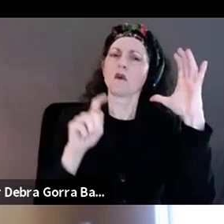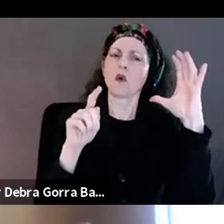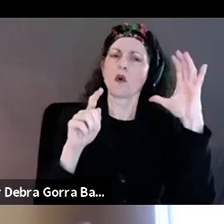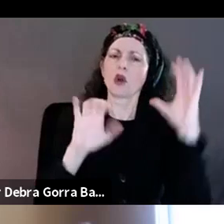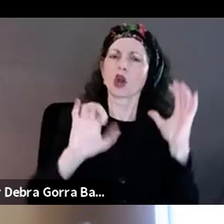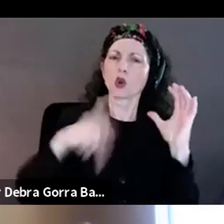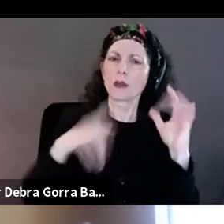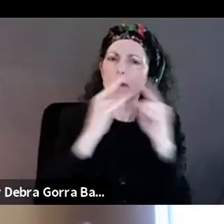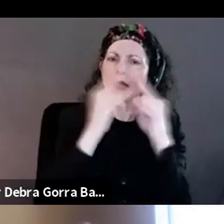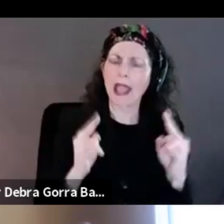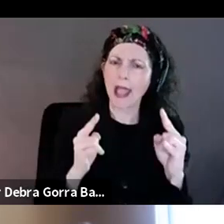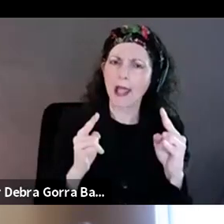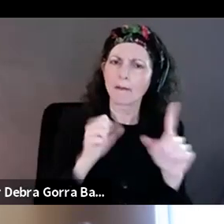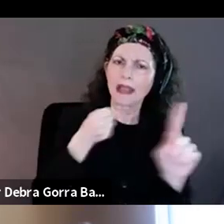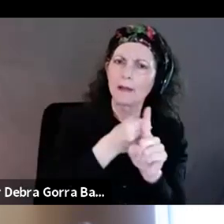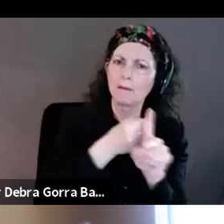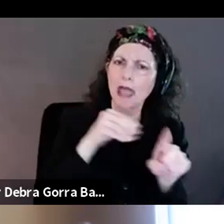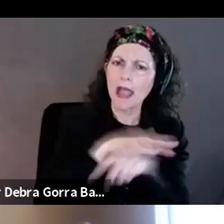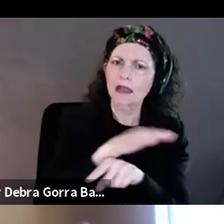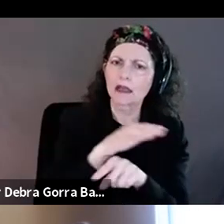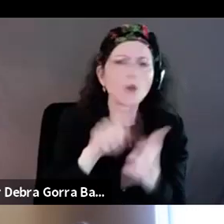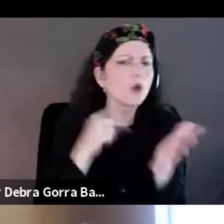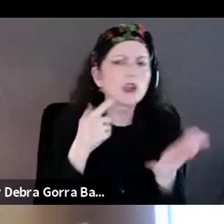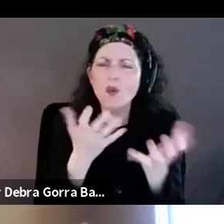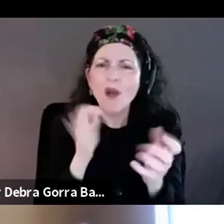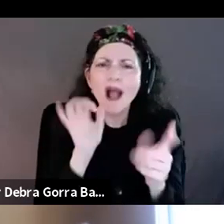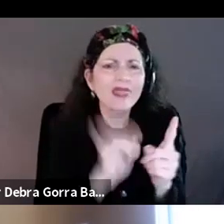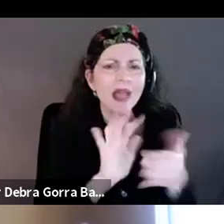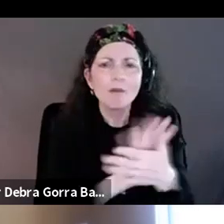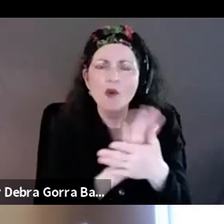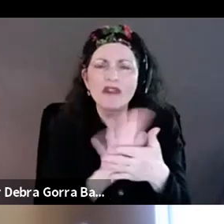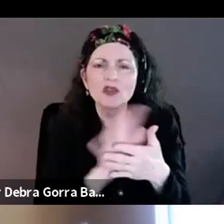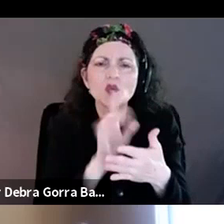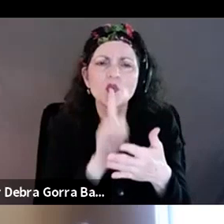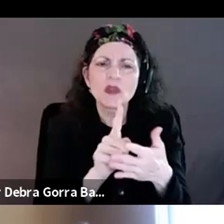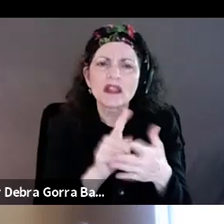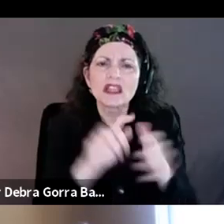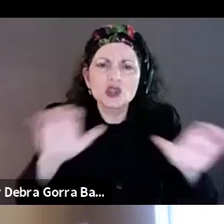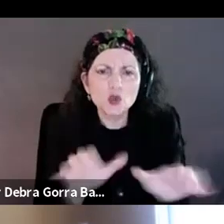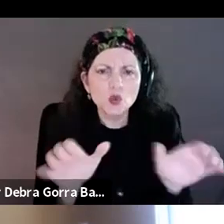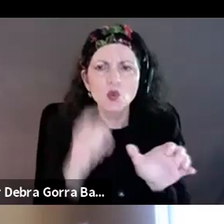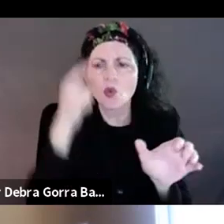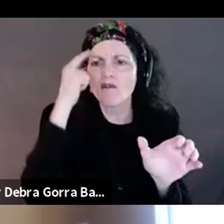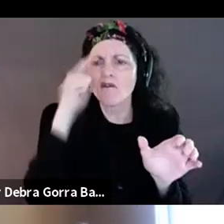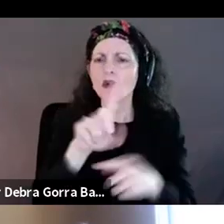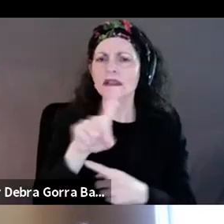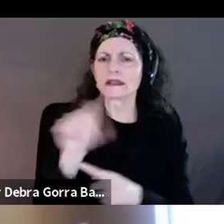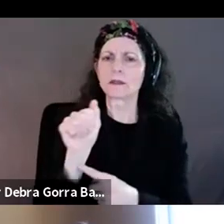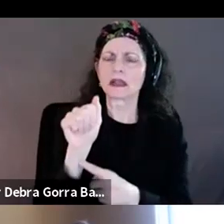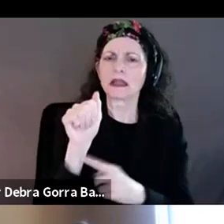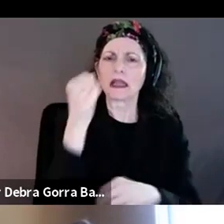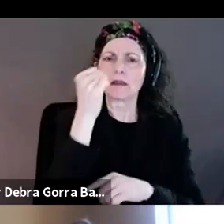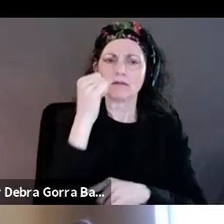film to do for the ongoing disability movement? And anything else related to that that you'd like to share?